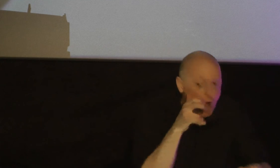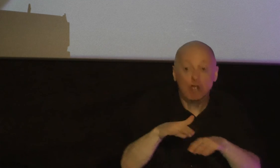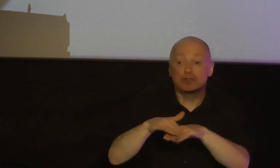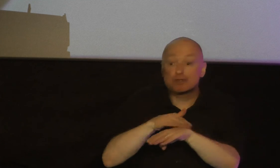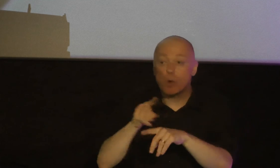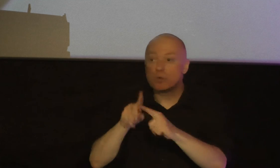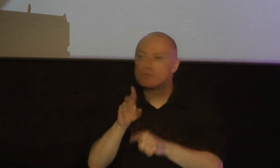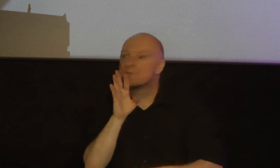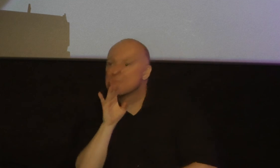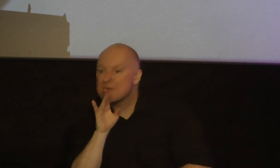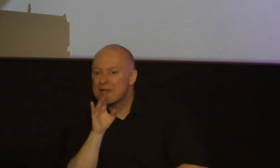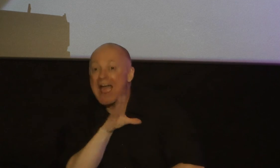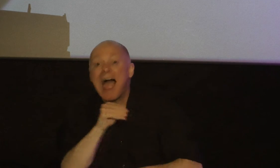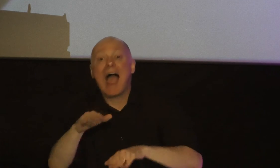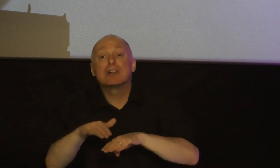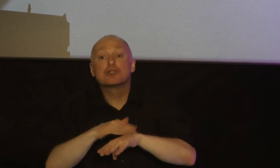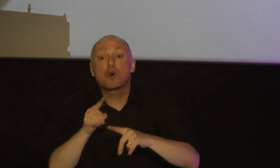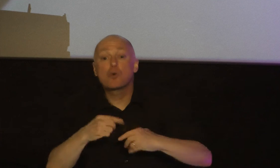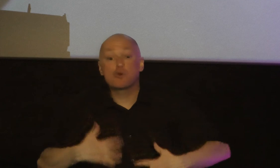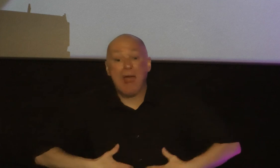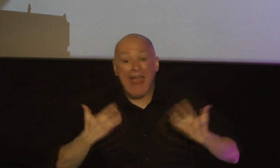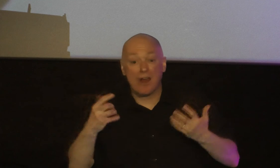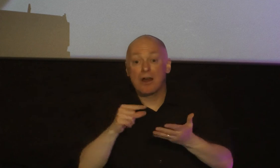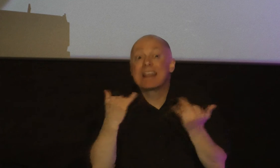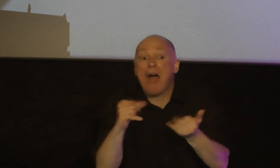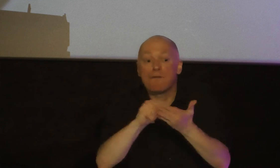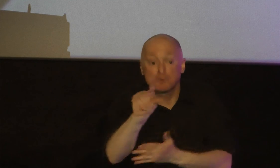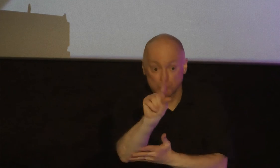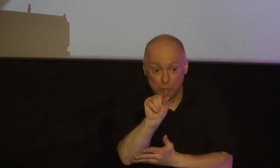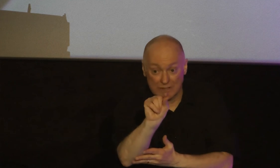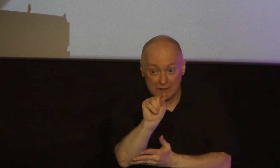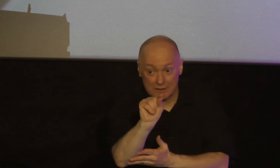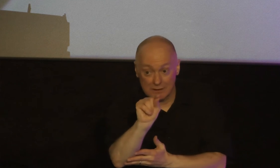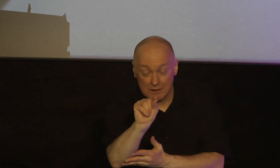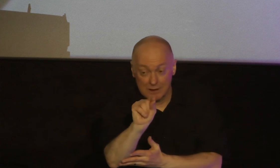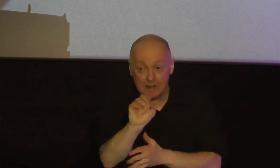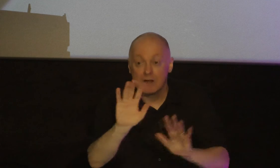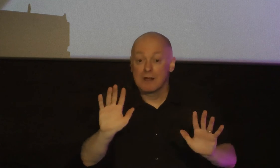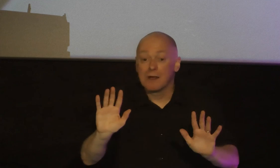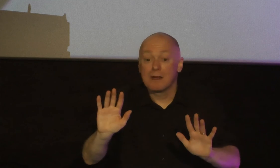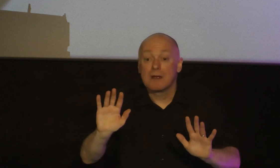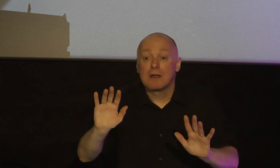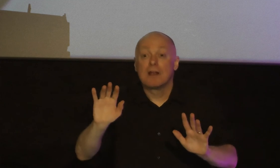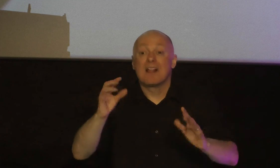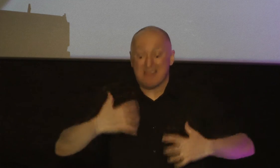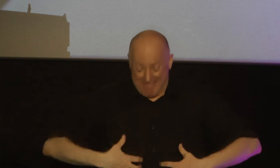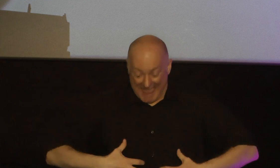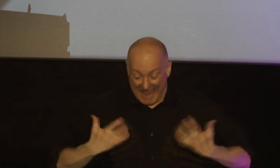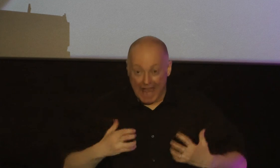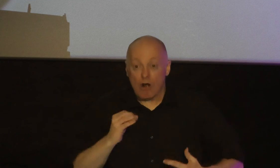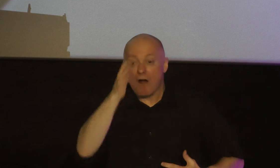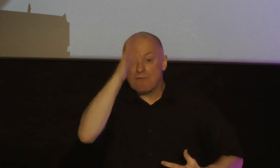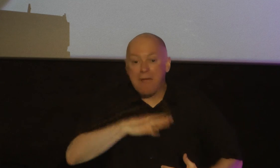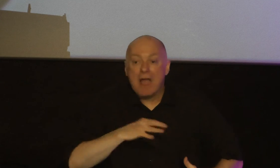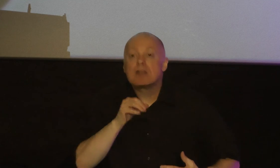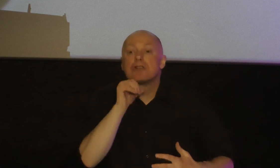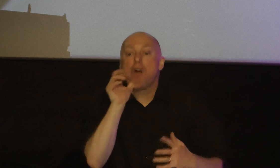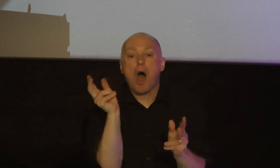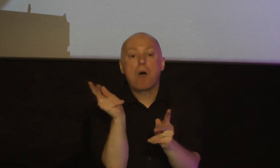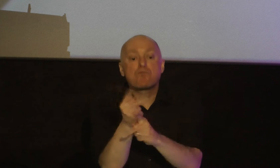speak slow to anger watch this verse 20 he says for the anger of man does not produce the